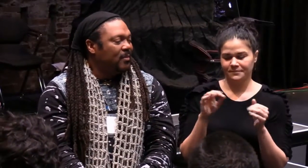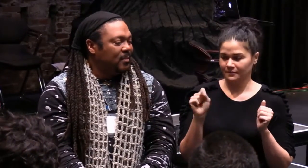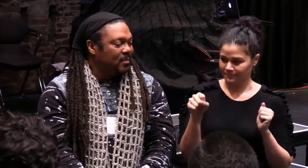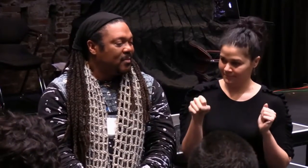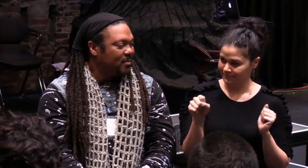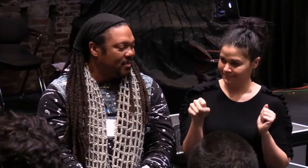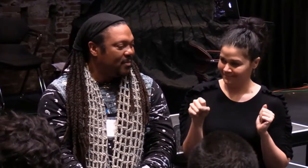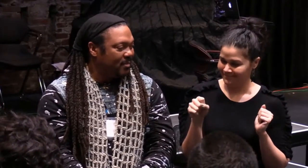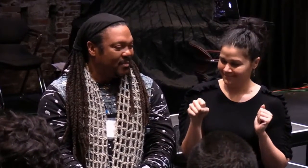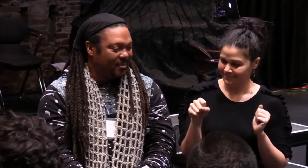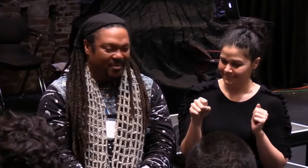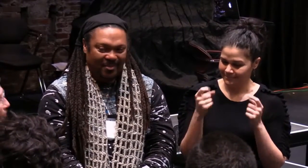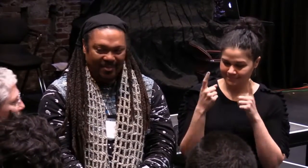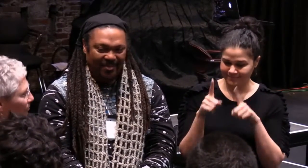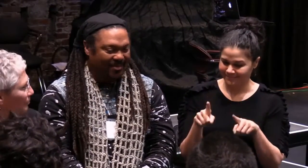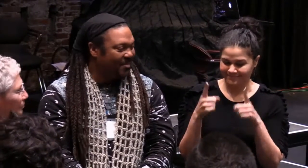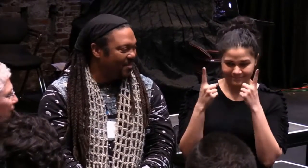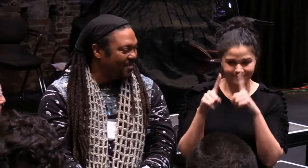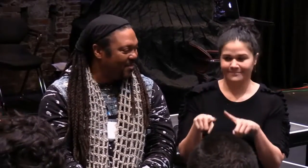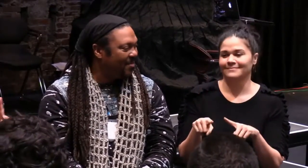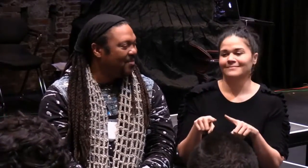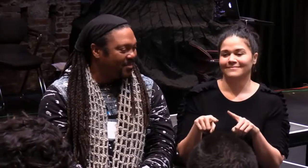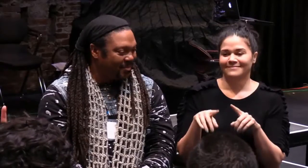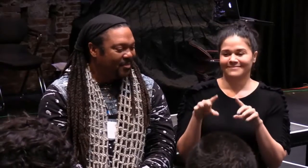So, to add to what Natasha said, amen. Amen.